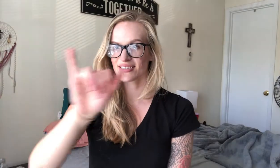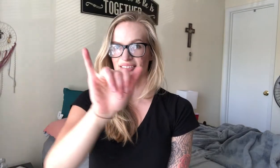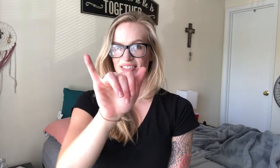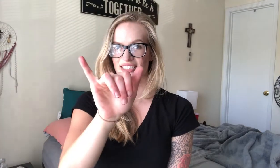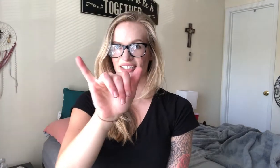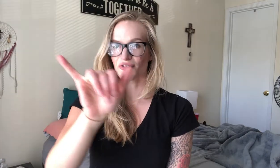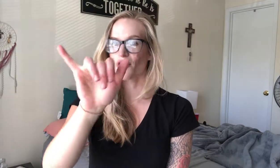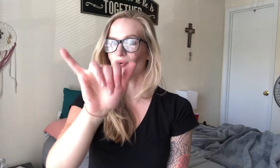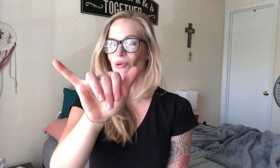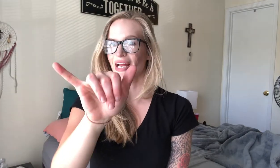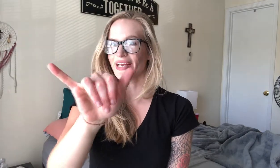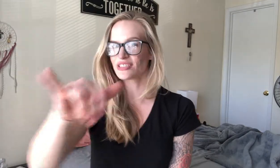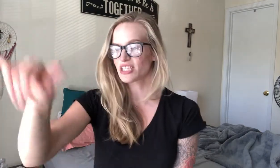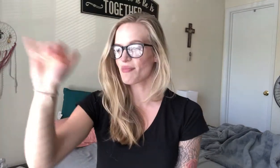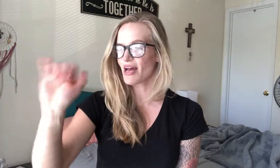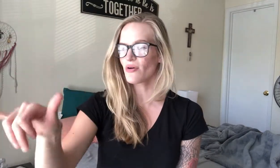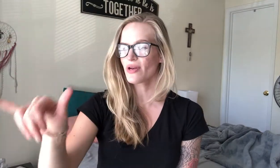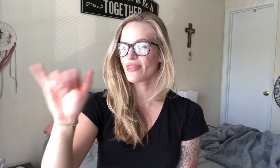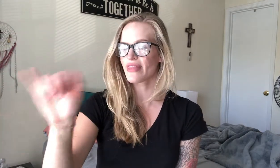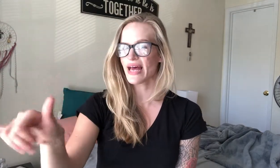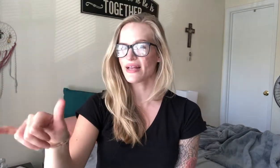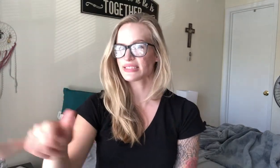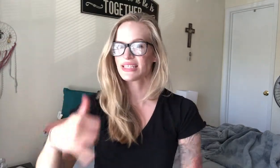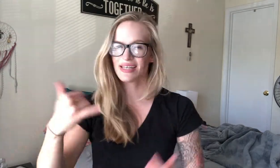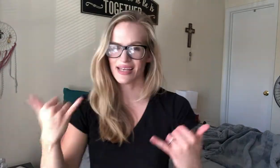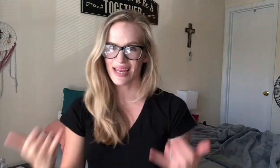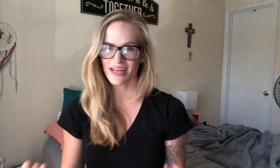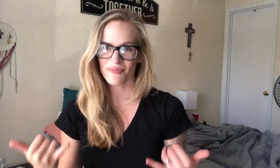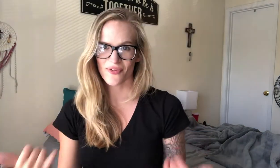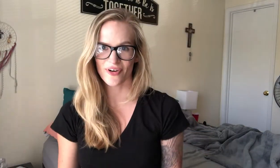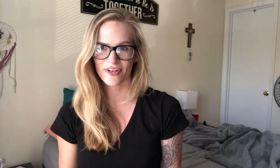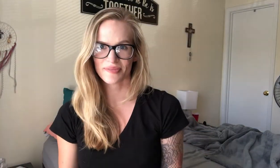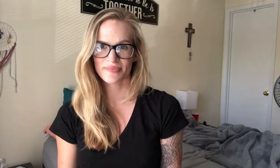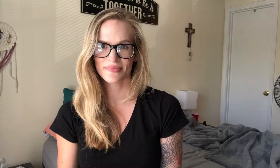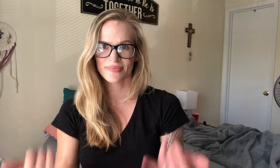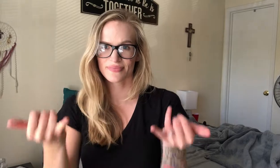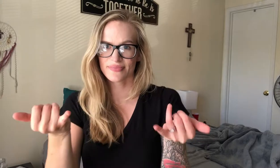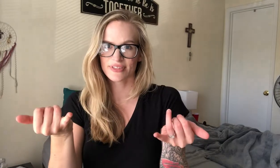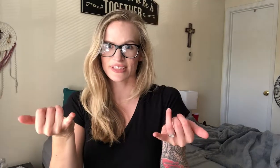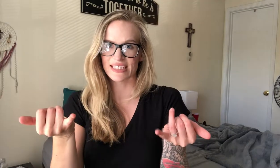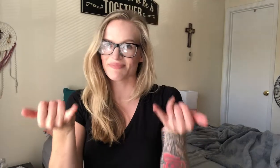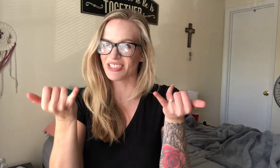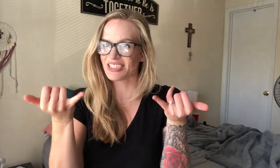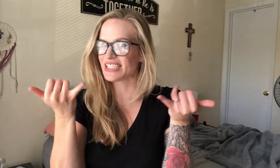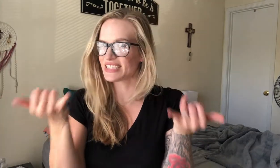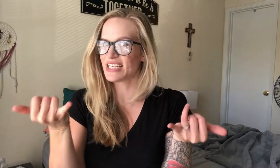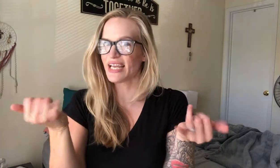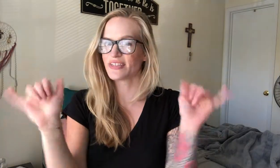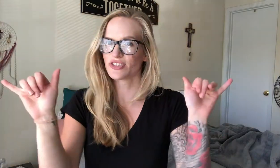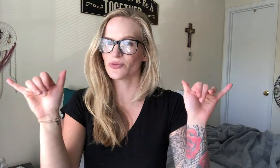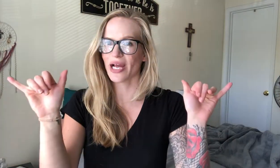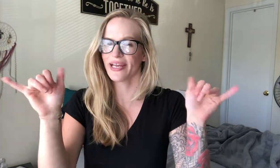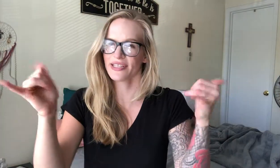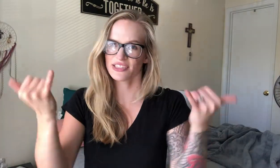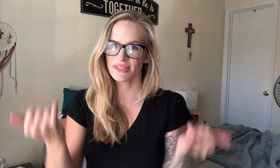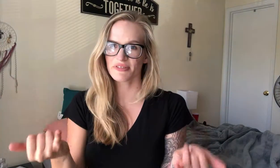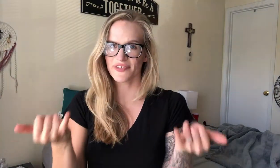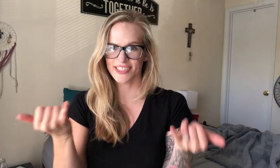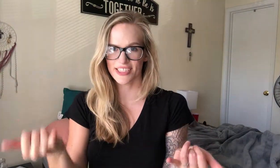Just throw a Y handshape out. That. Anymore. So that means like today. Two Y handshapes facing